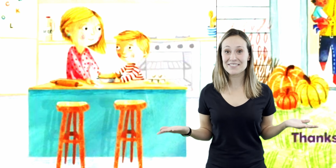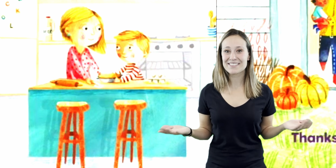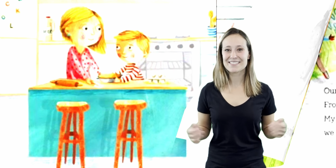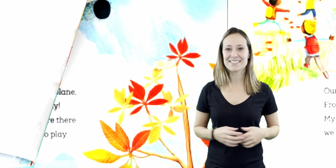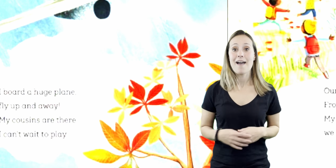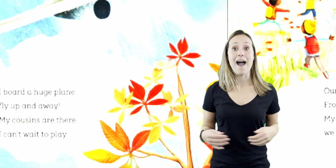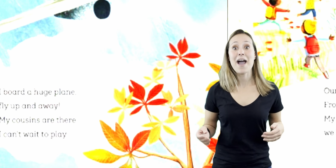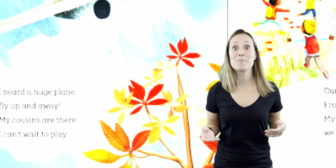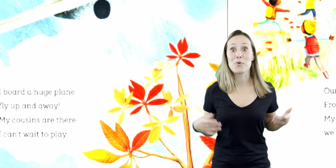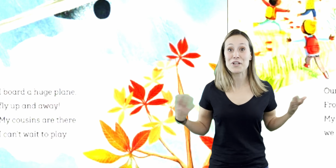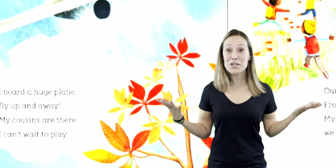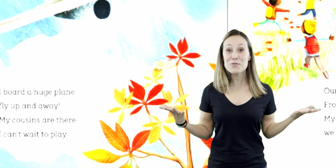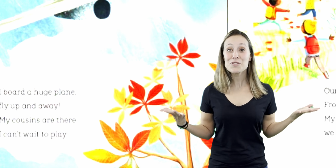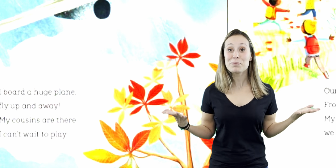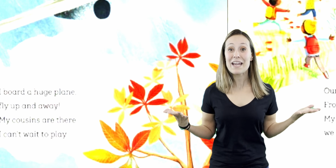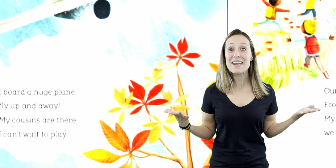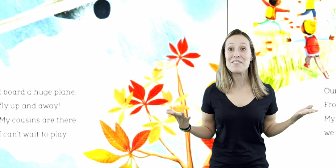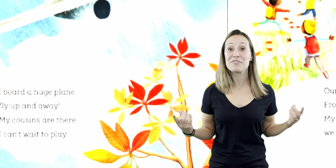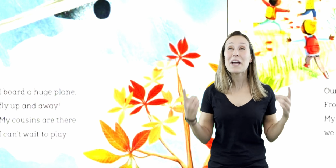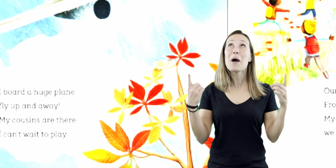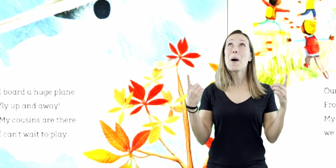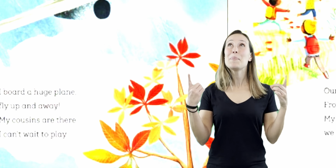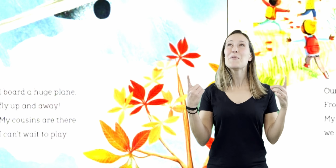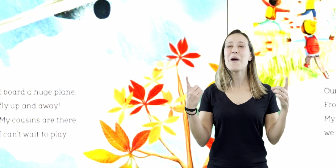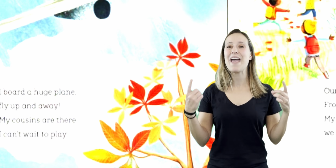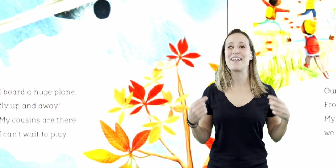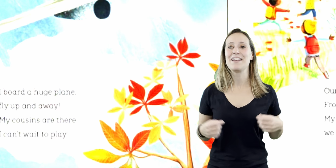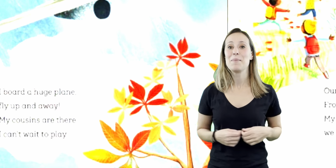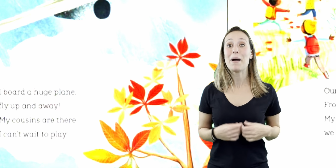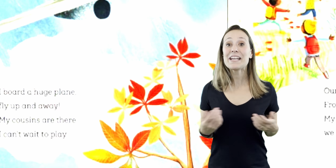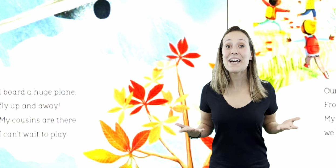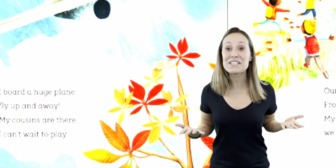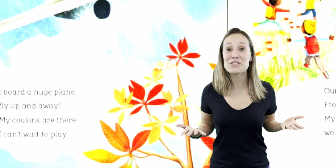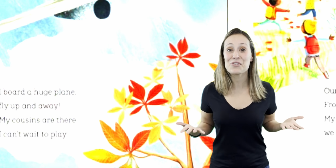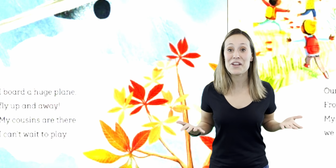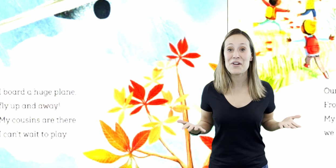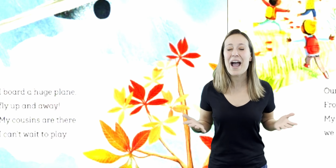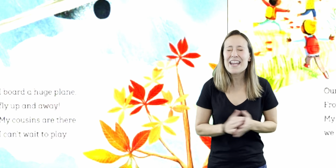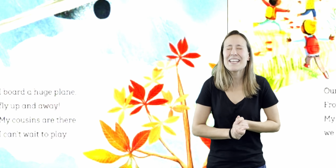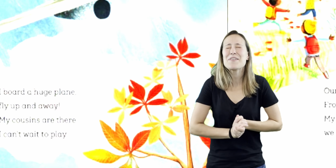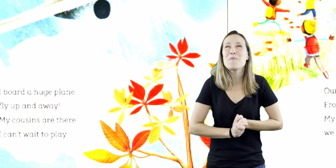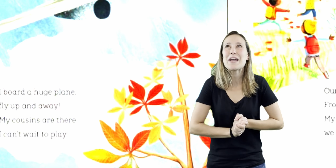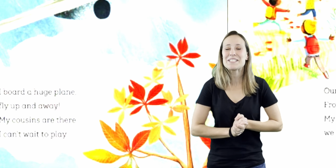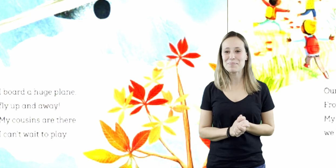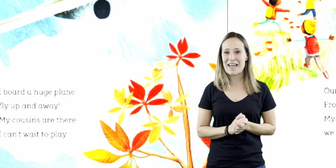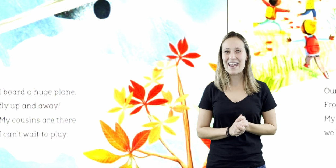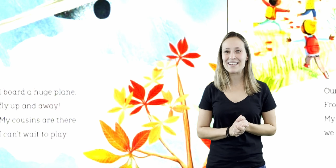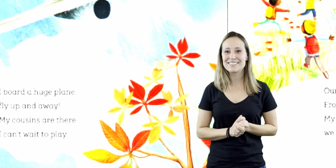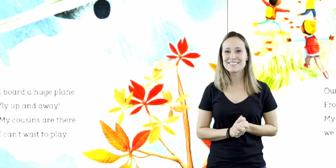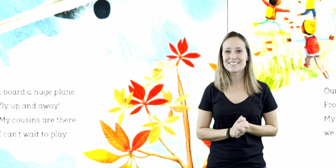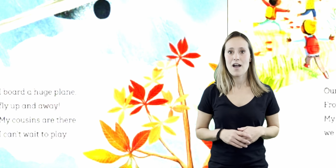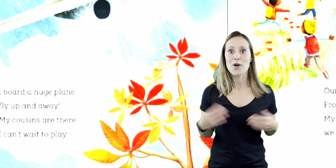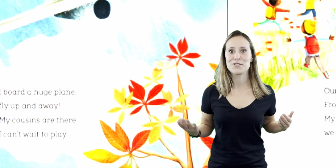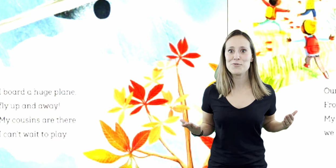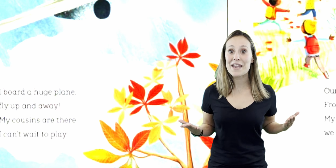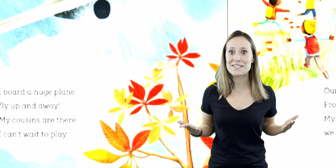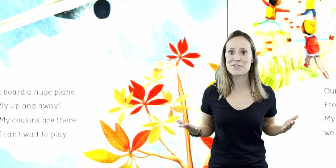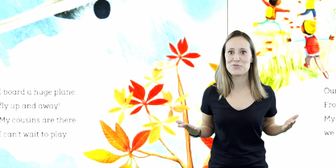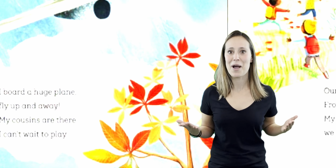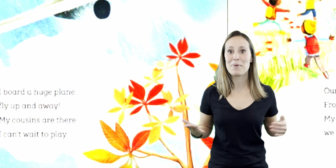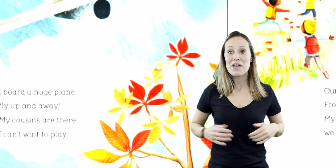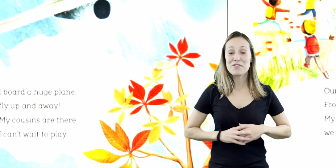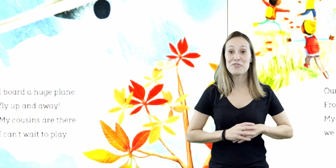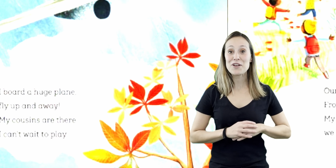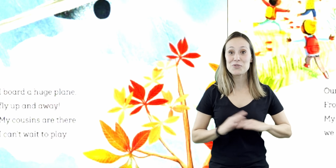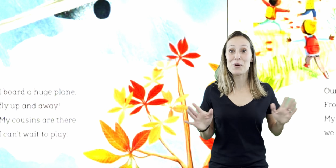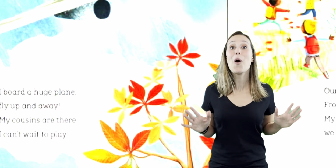near. I board a huge plane flight up and away. My cousins are here. I can't wait to play. Our suitcases